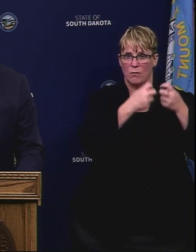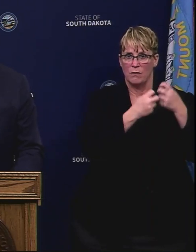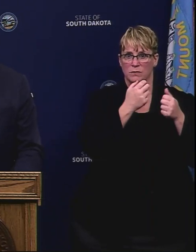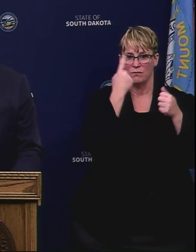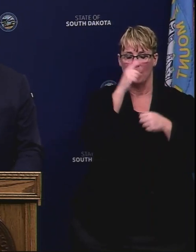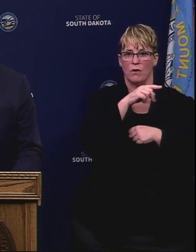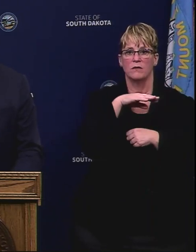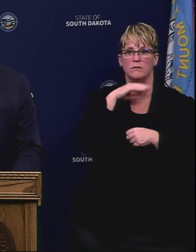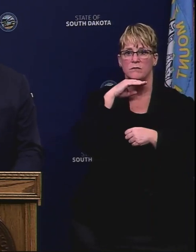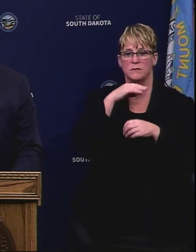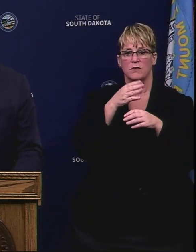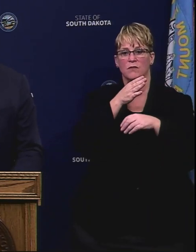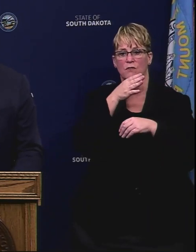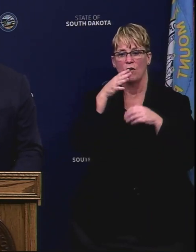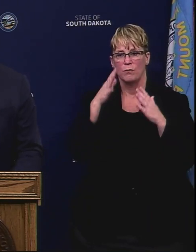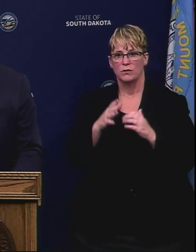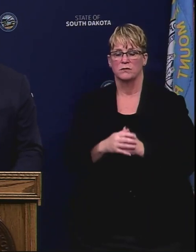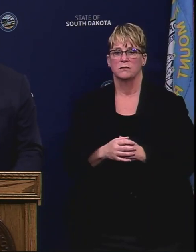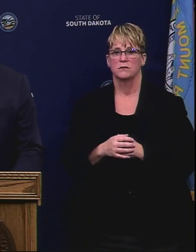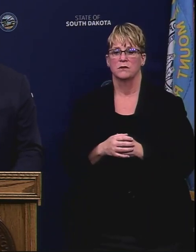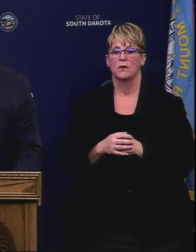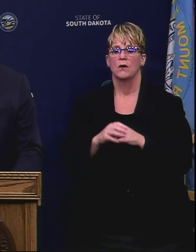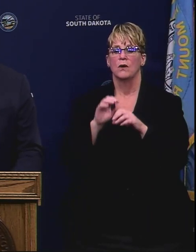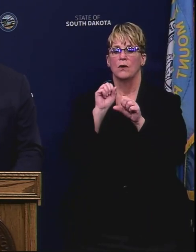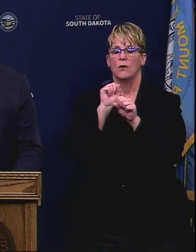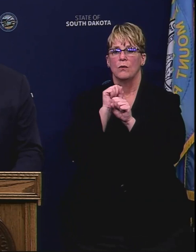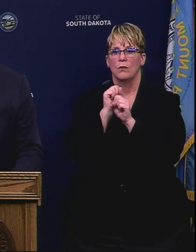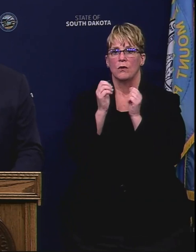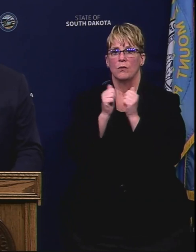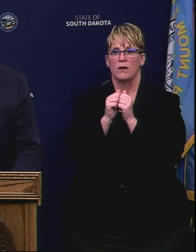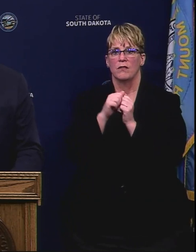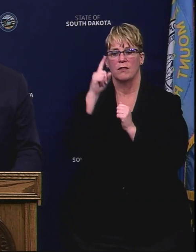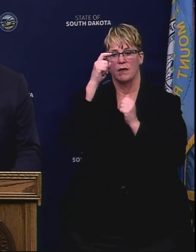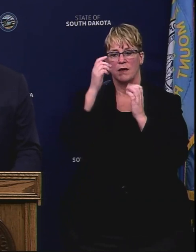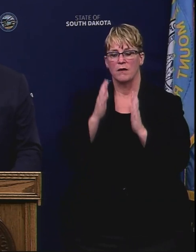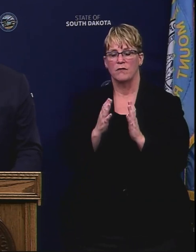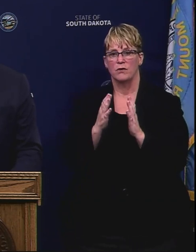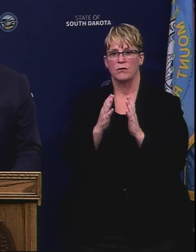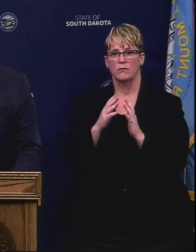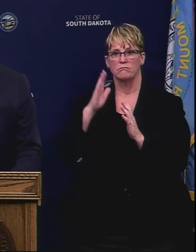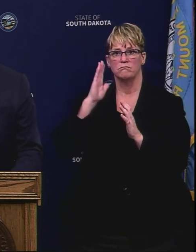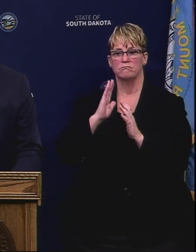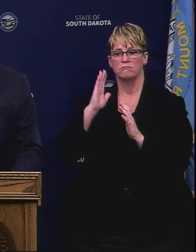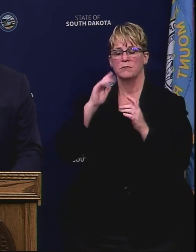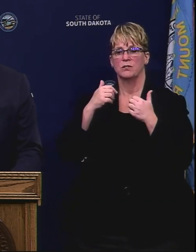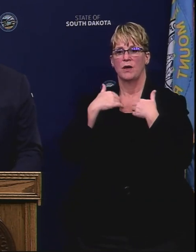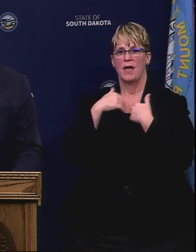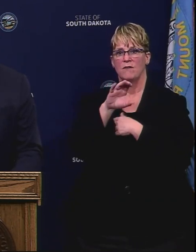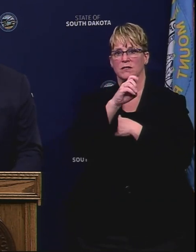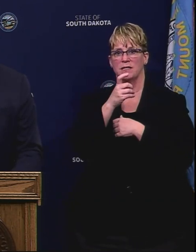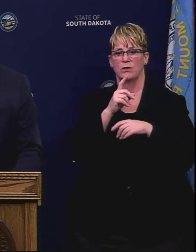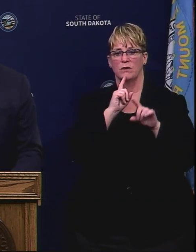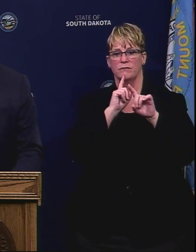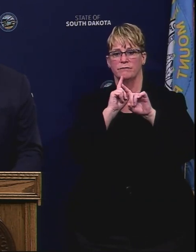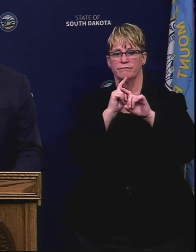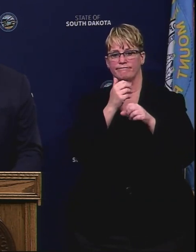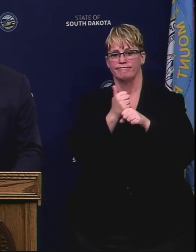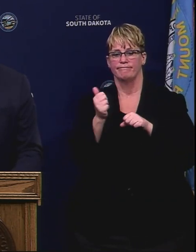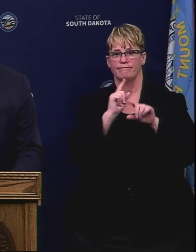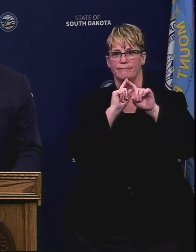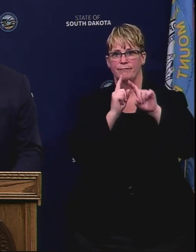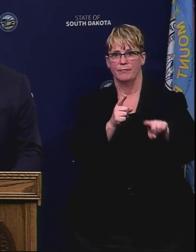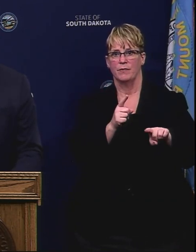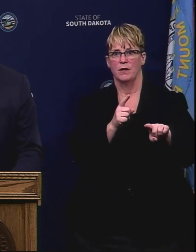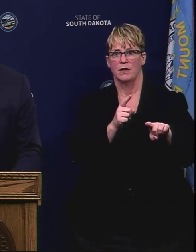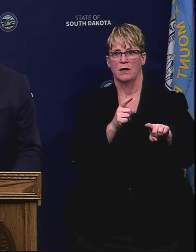producers. Initially we worked with the governors with with the governor to issue an executive order to allow them some